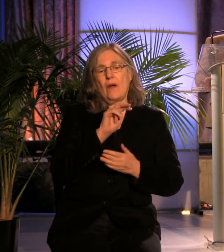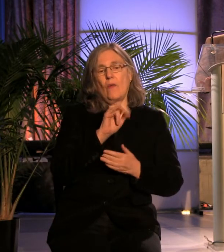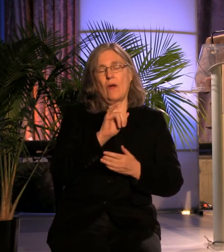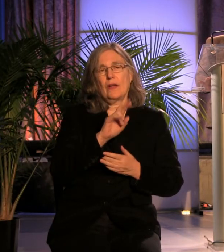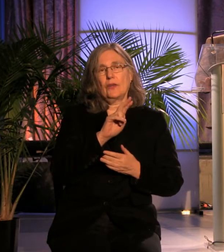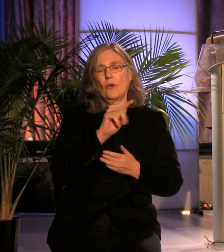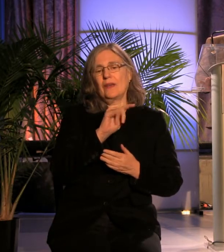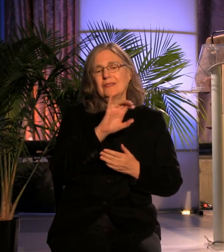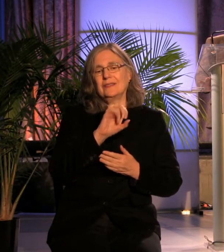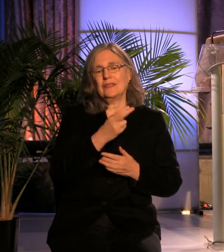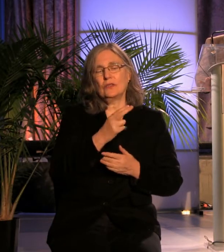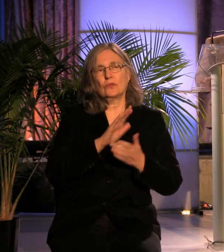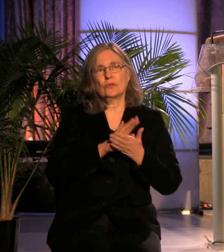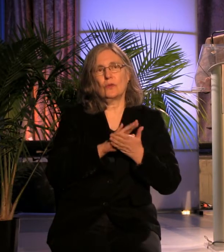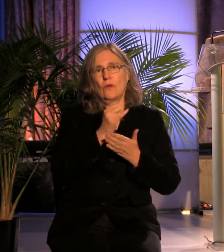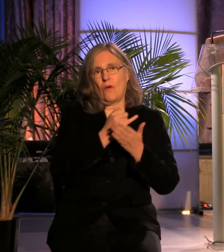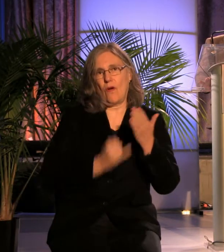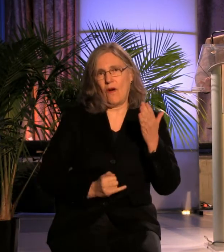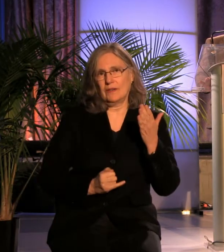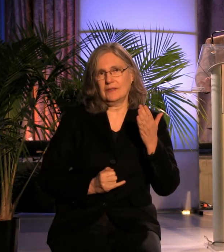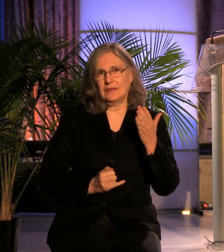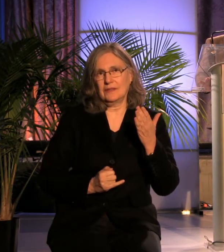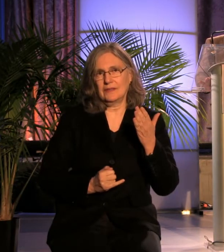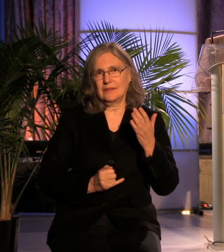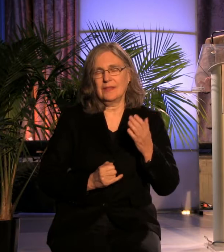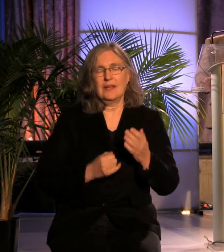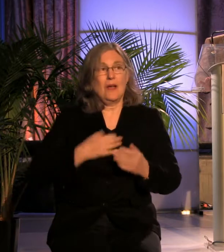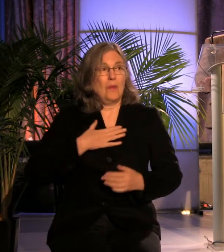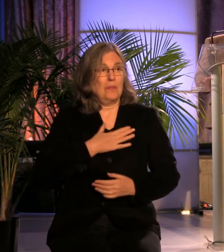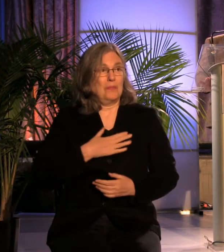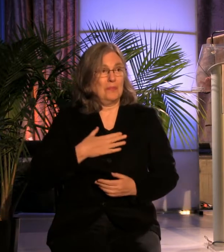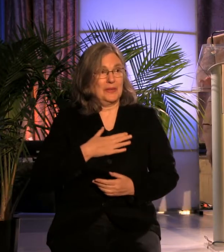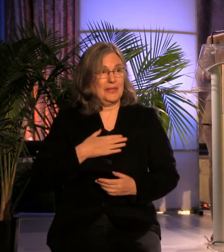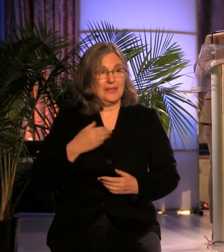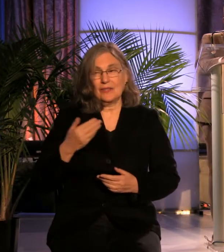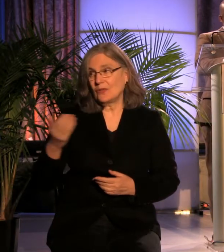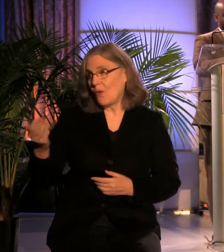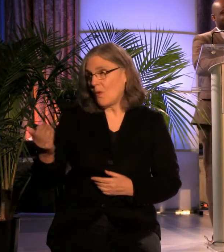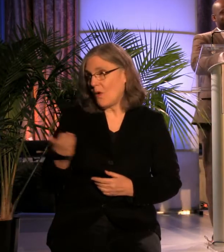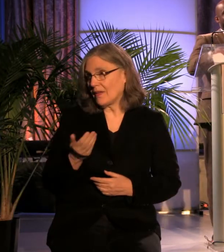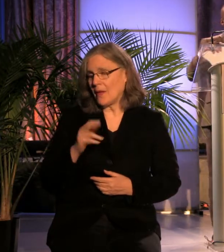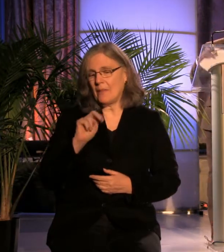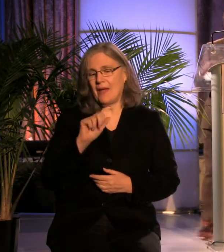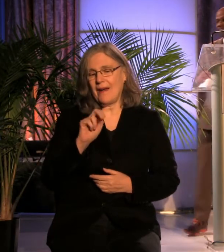Ladies and gentlemen, and everyone in between, please welcome Mehmet Dede.